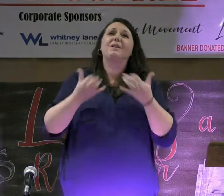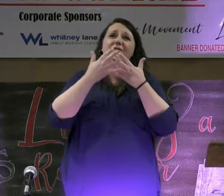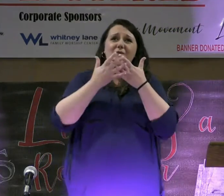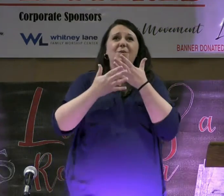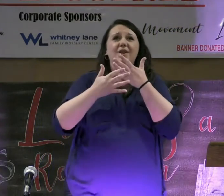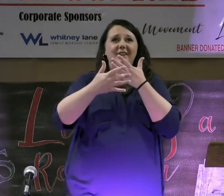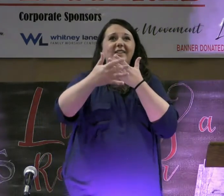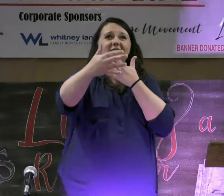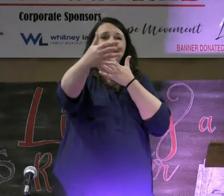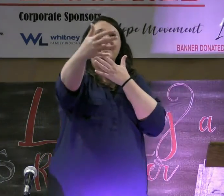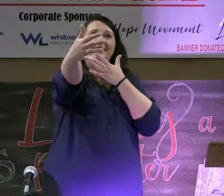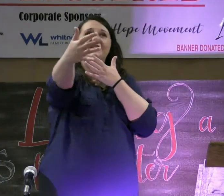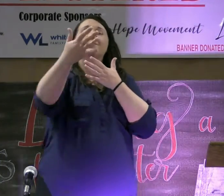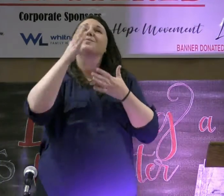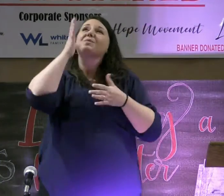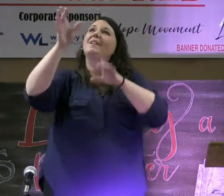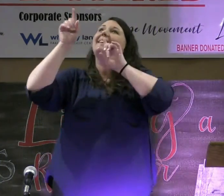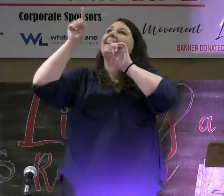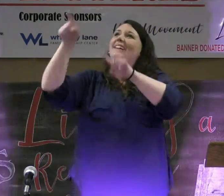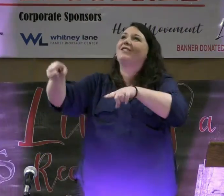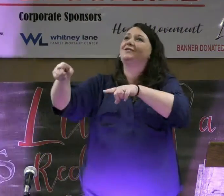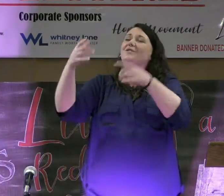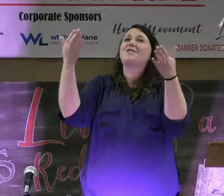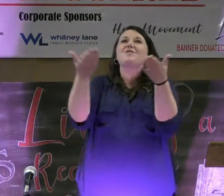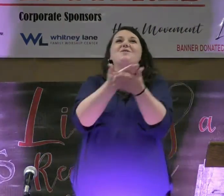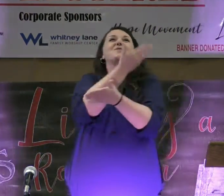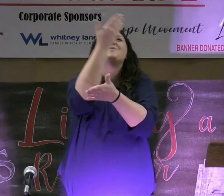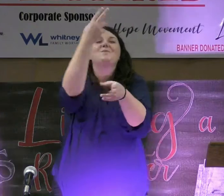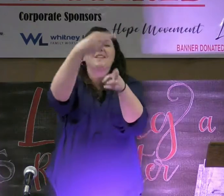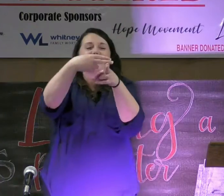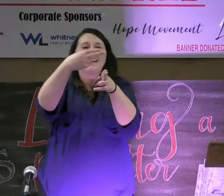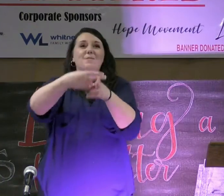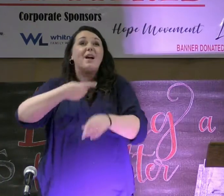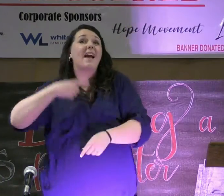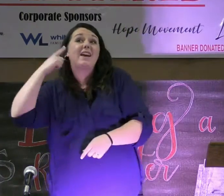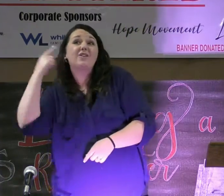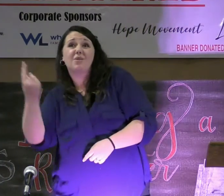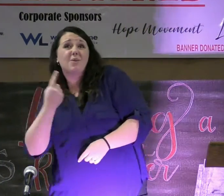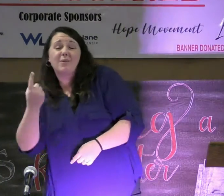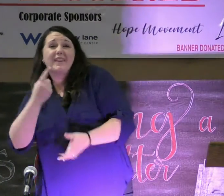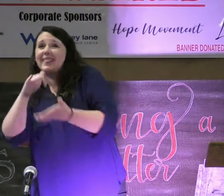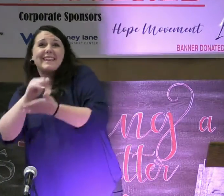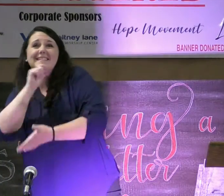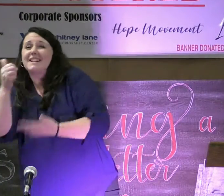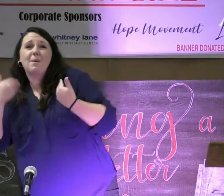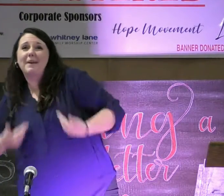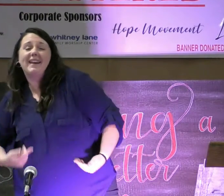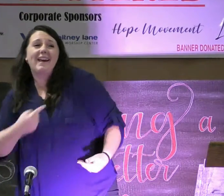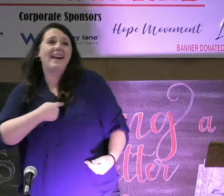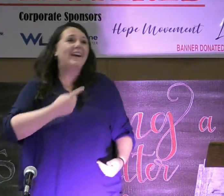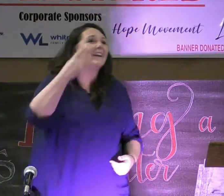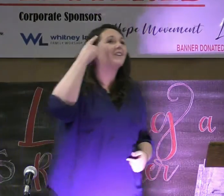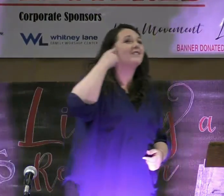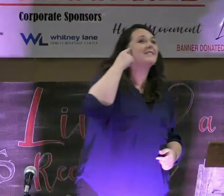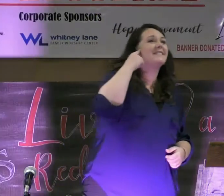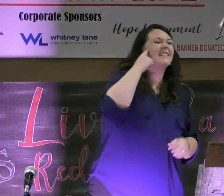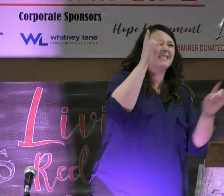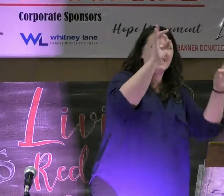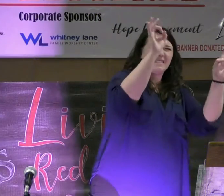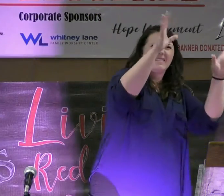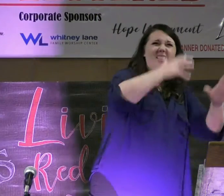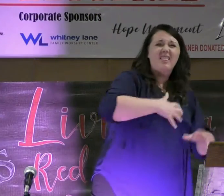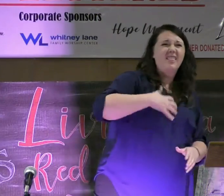moment forward to answer to a new name. When I hear lonely, that's not me. When I hear